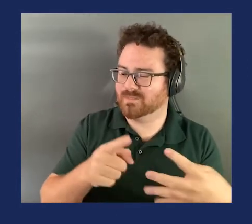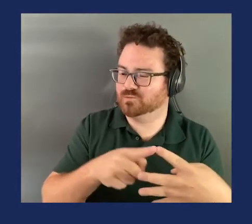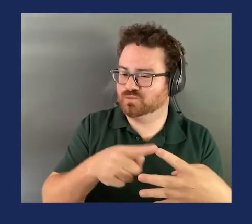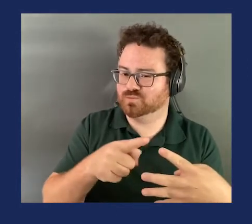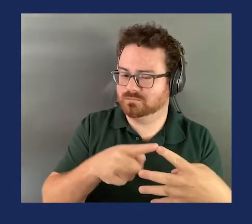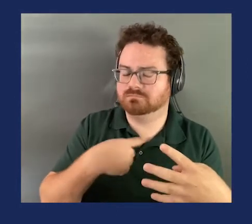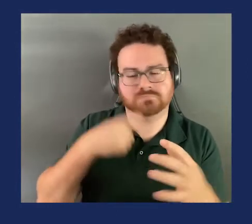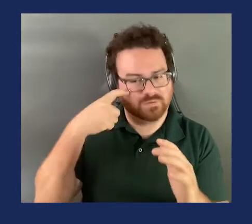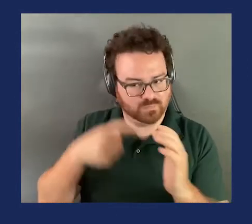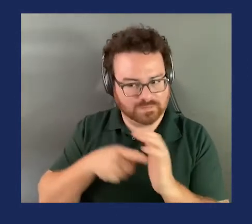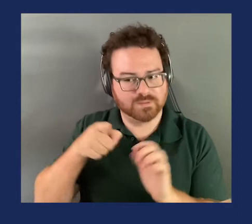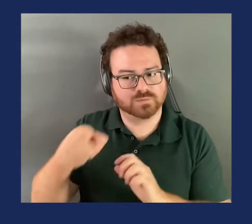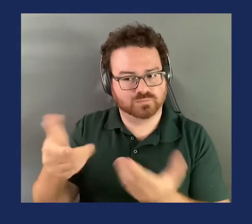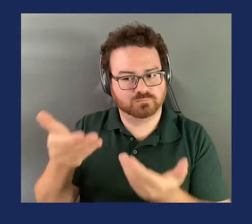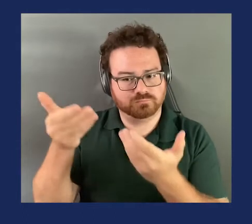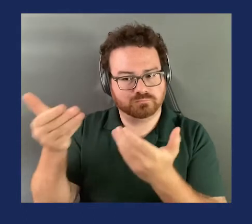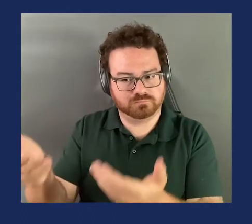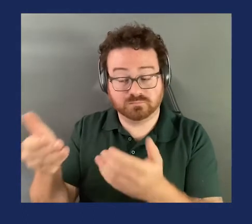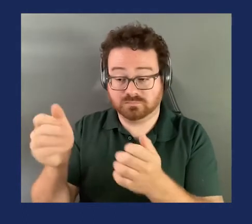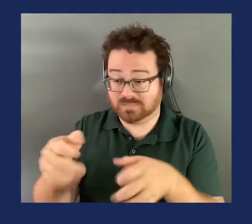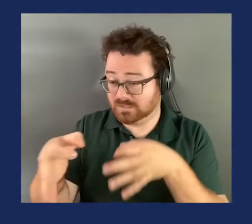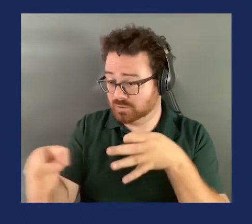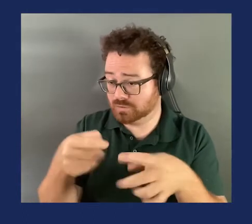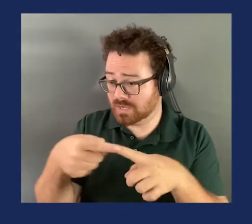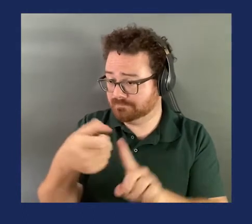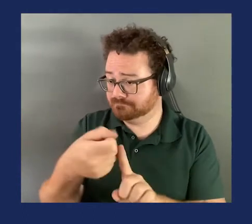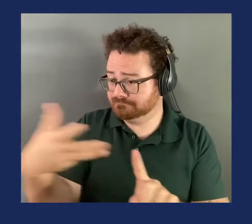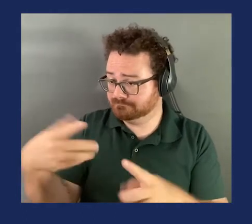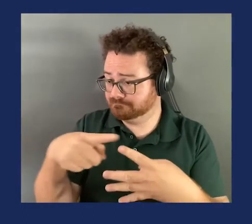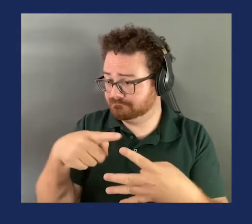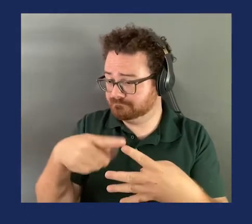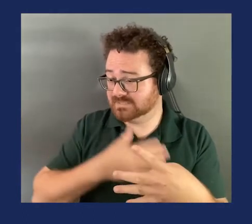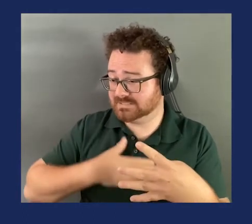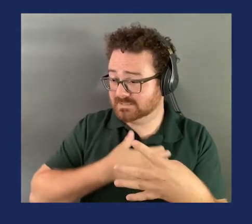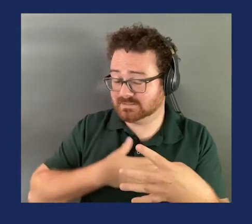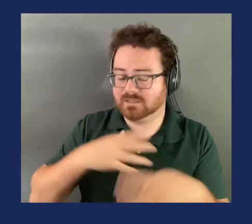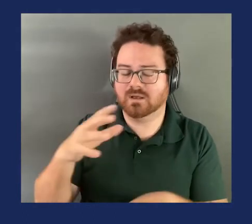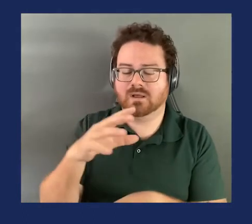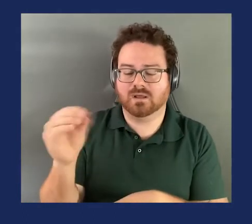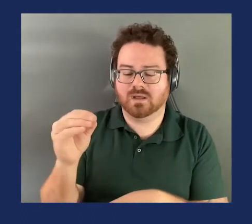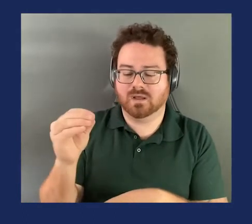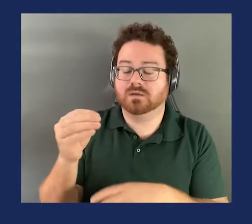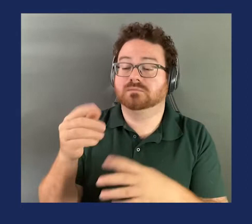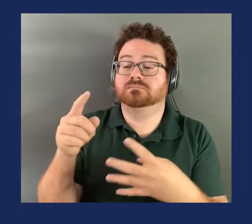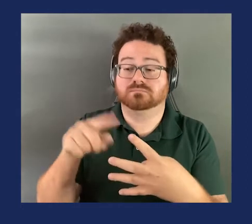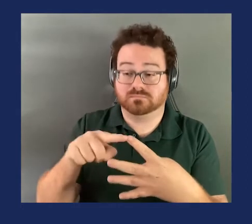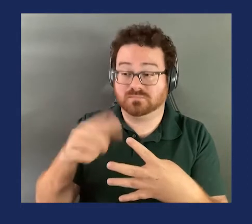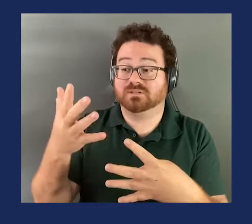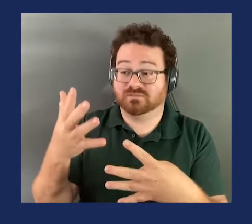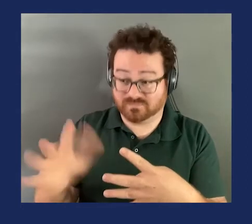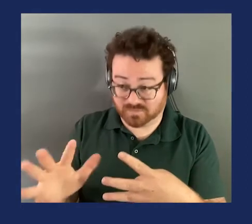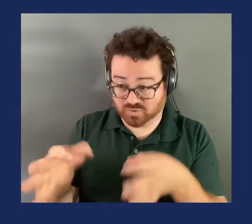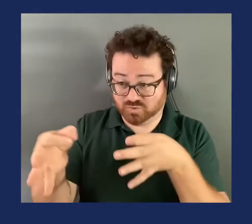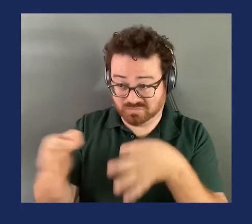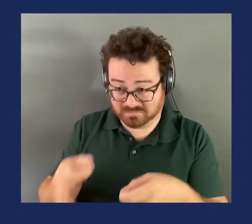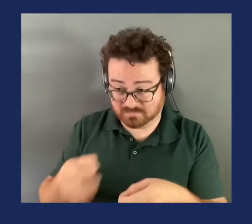recognize you, and if you can describe your amendment, and after the conclusion of the description, I